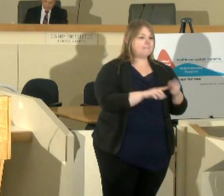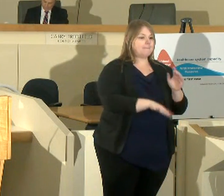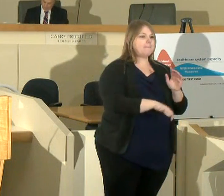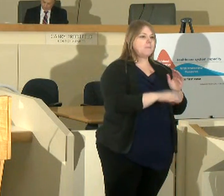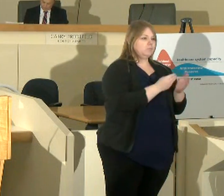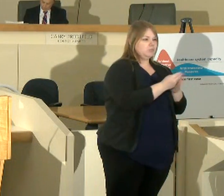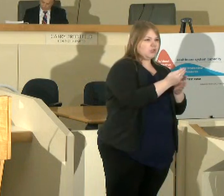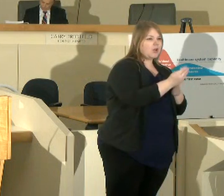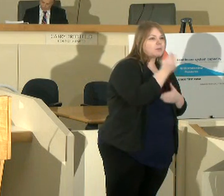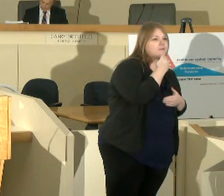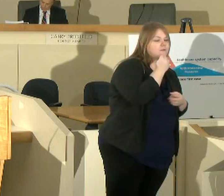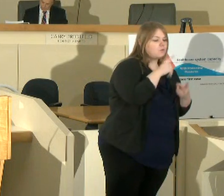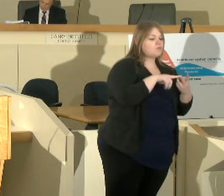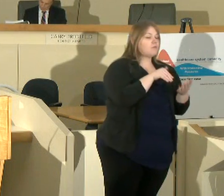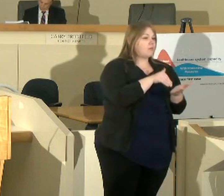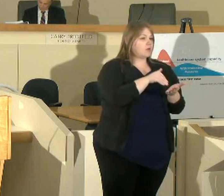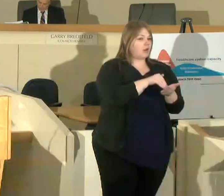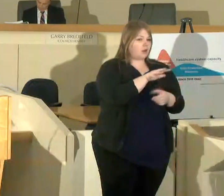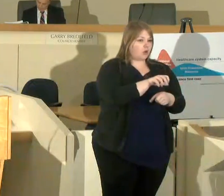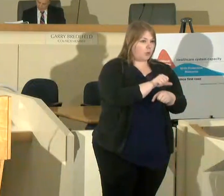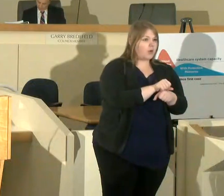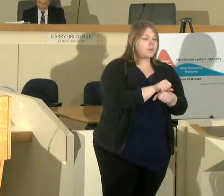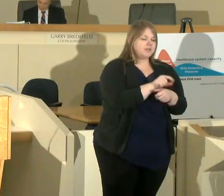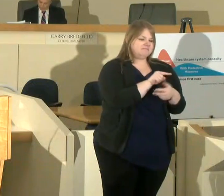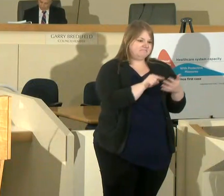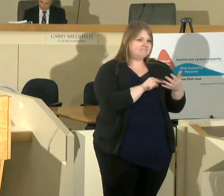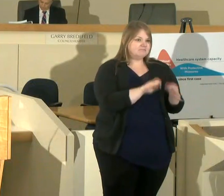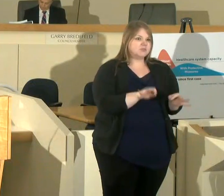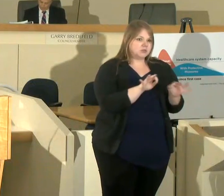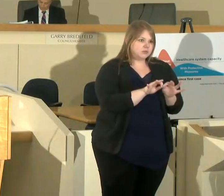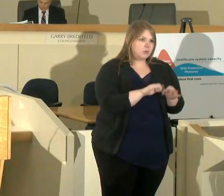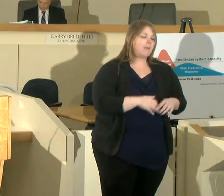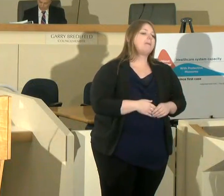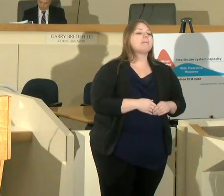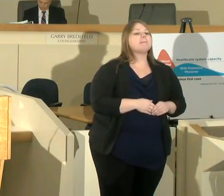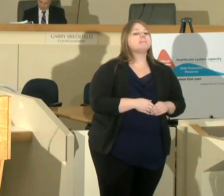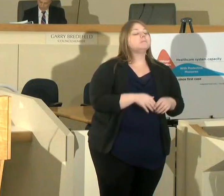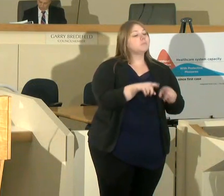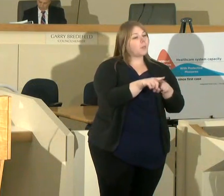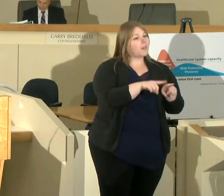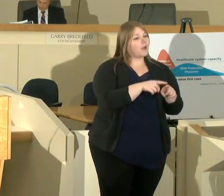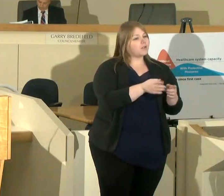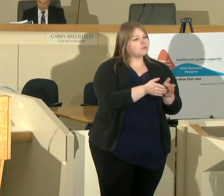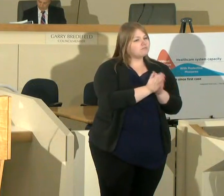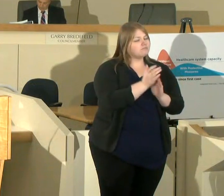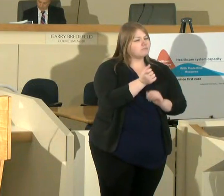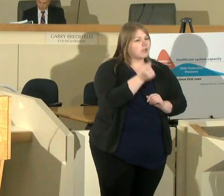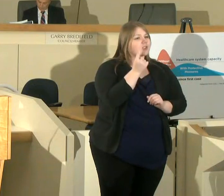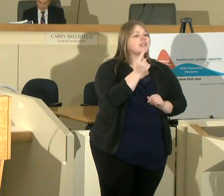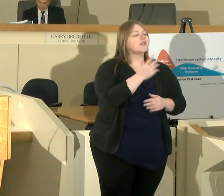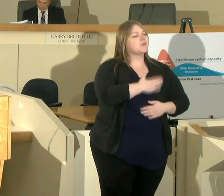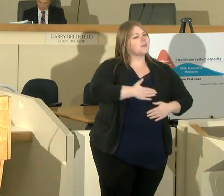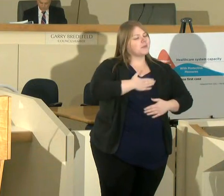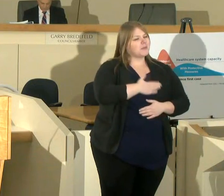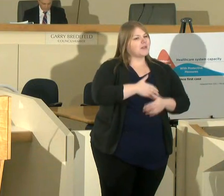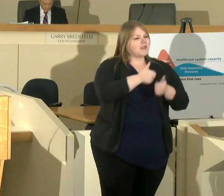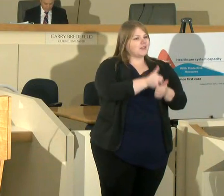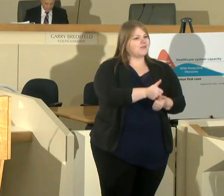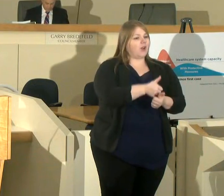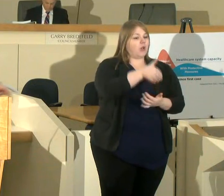groceries doctors visits and the like we're also asking everyone in Fresno to practice social distancing